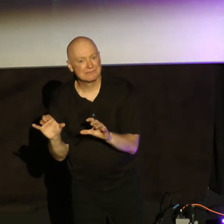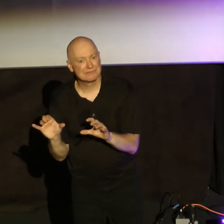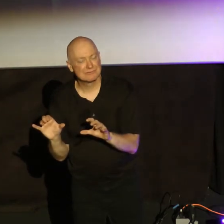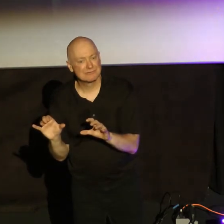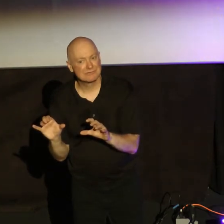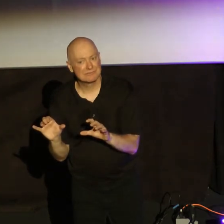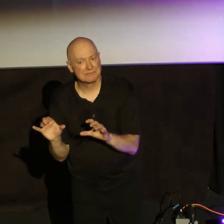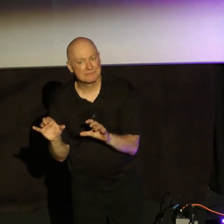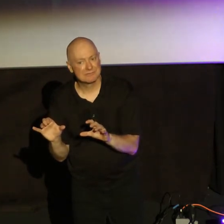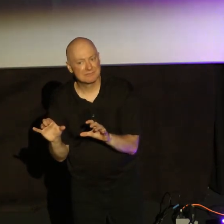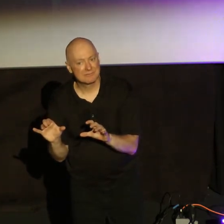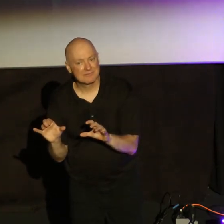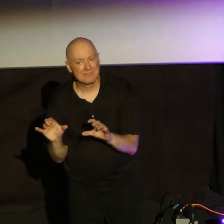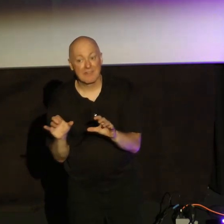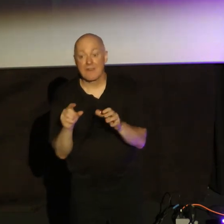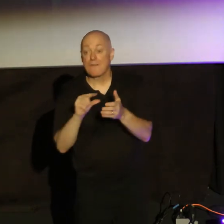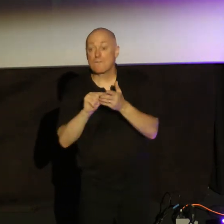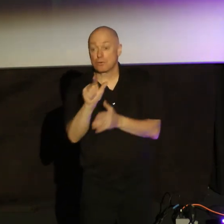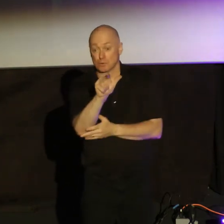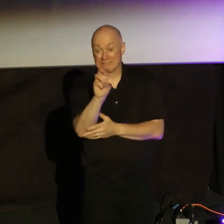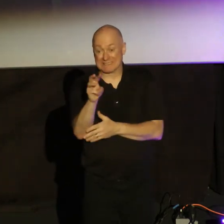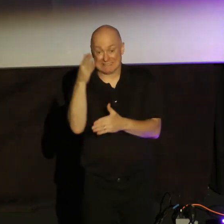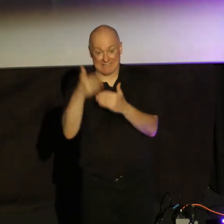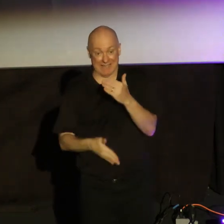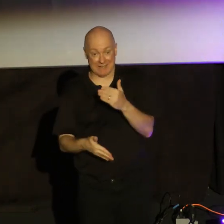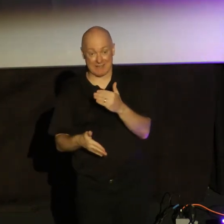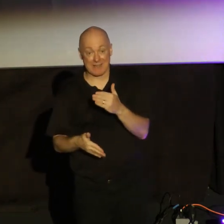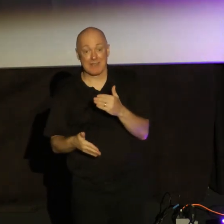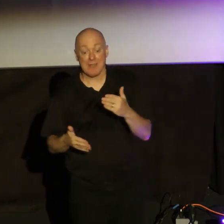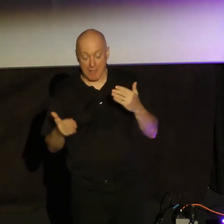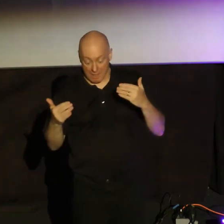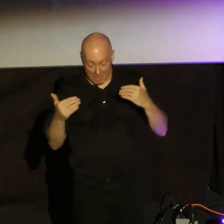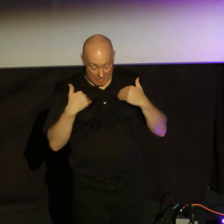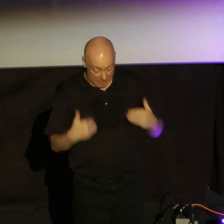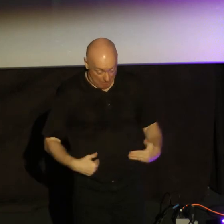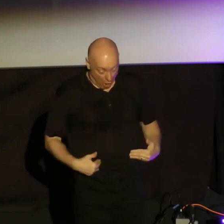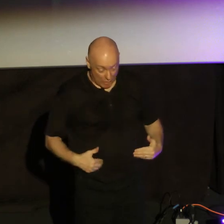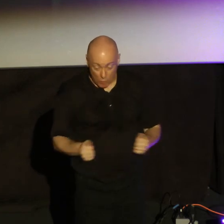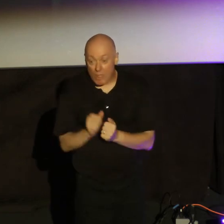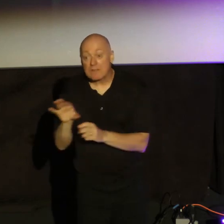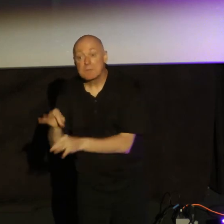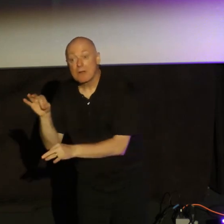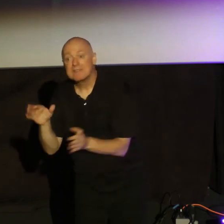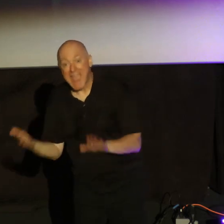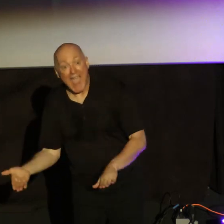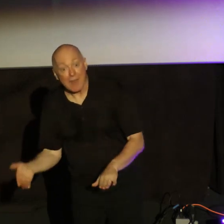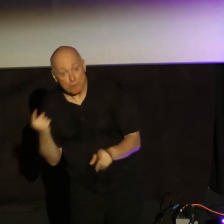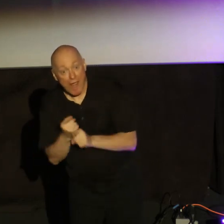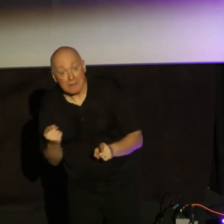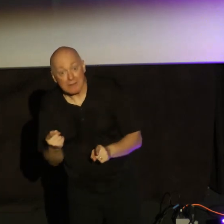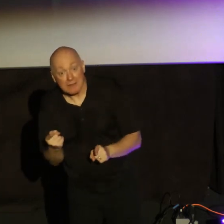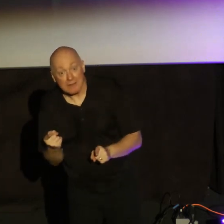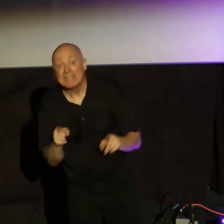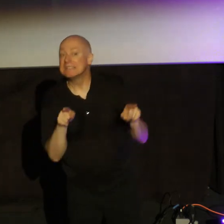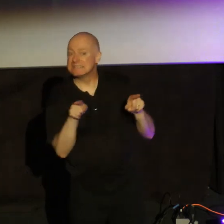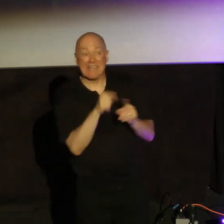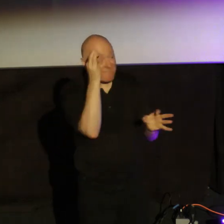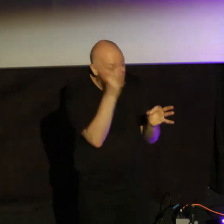He closes with verse 26. He says, for as the body apart from the spirit is dead, so also faith apart from works is